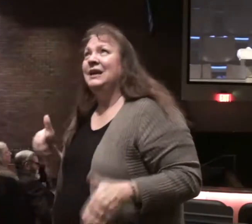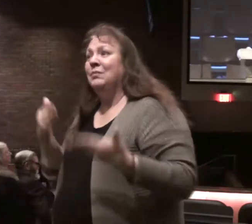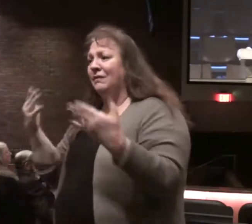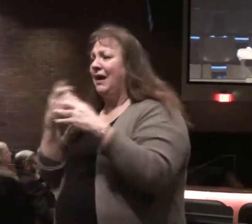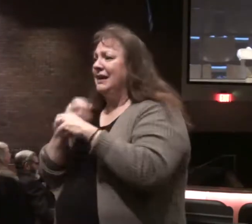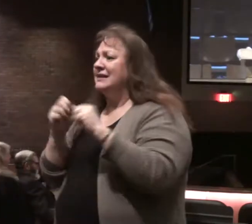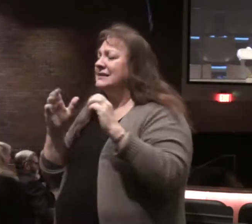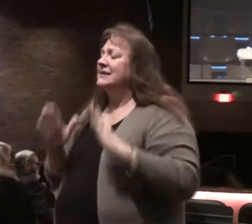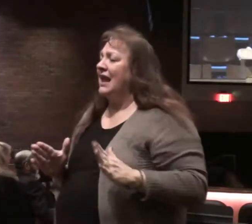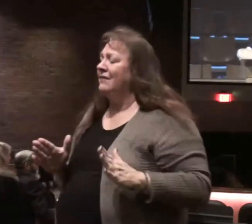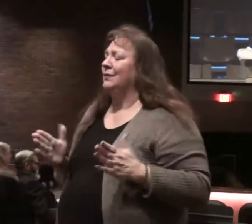provided a Savior